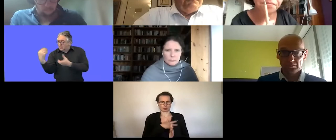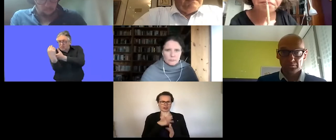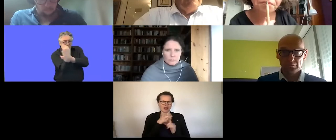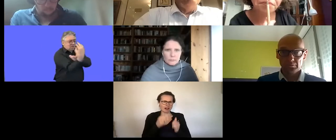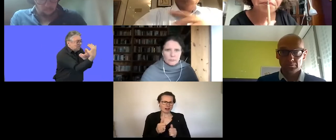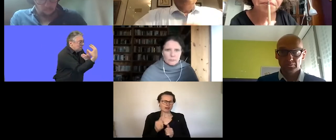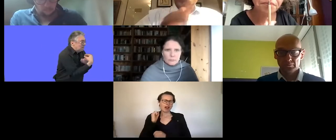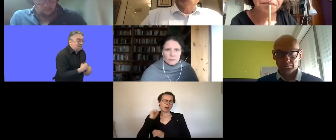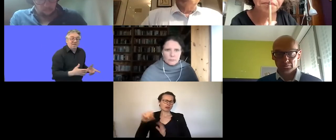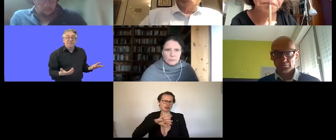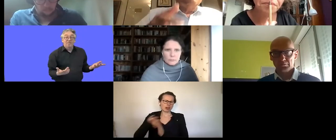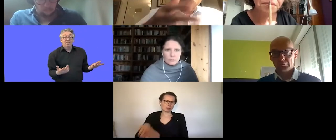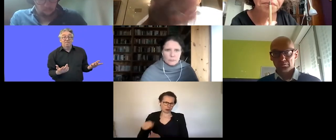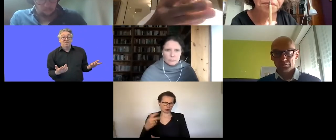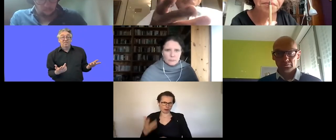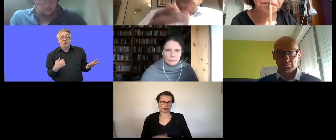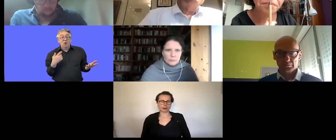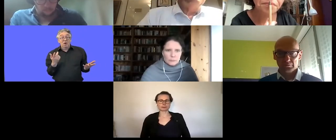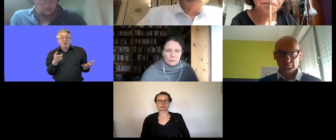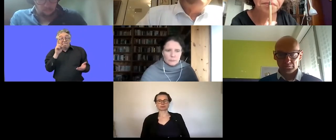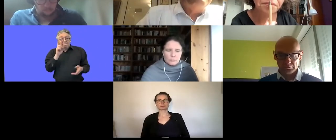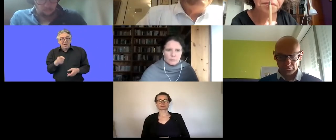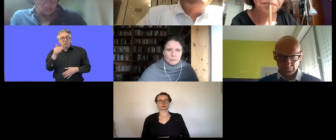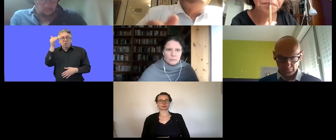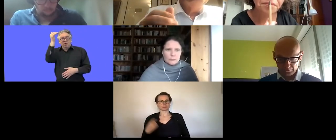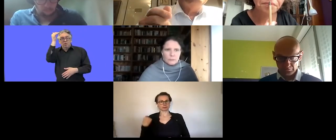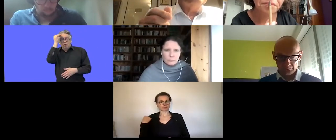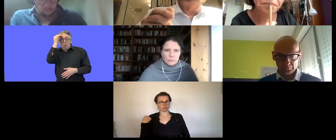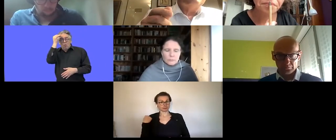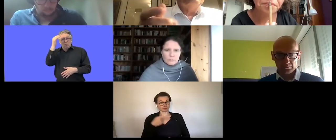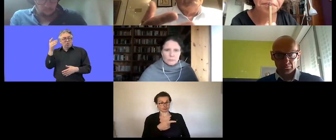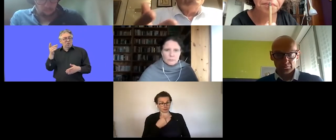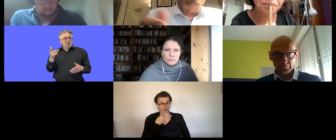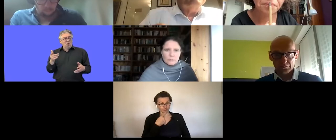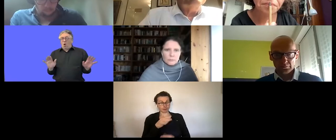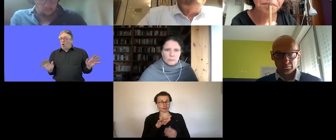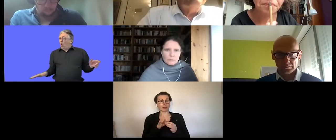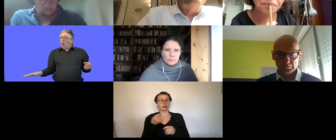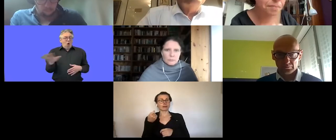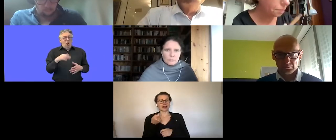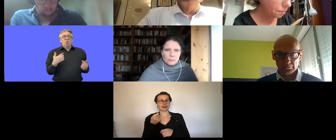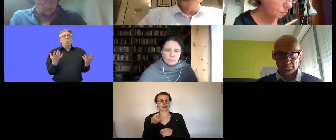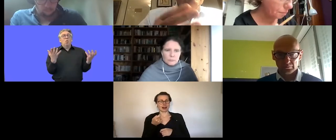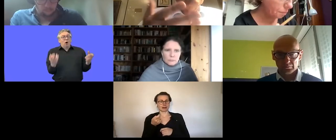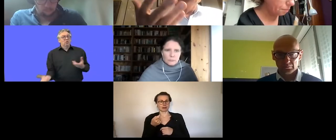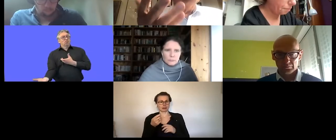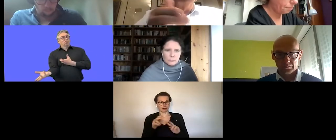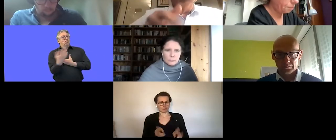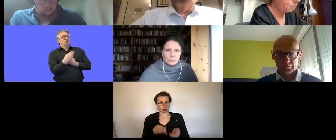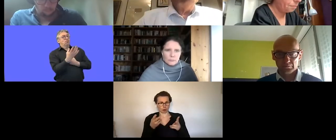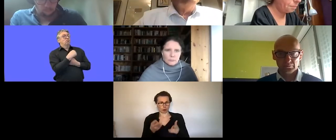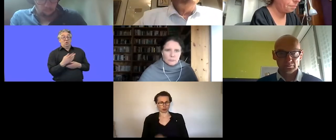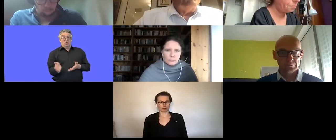nowadays some of them feel quite isolated and are separated out of our society miss